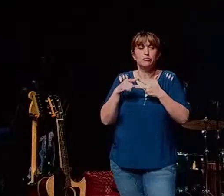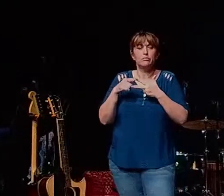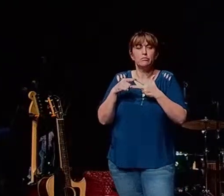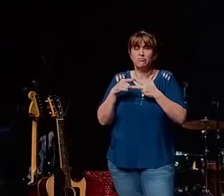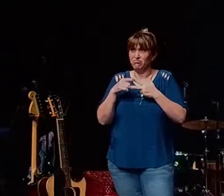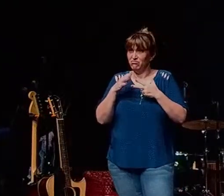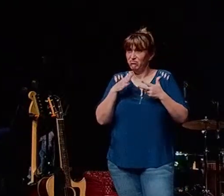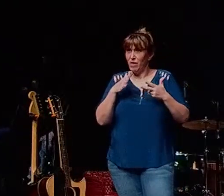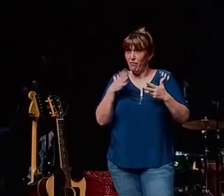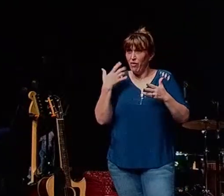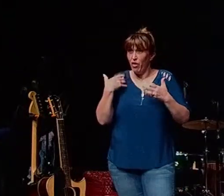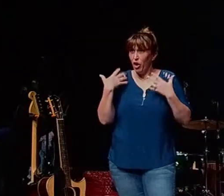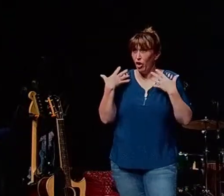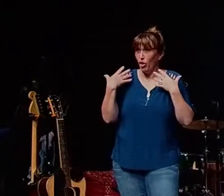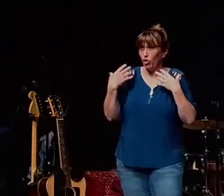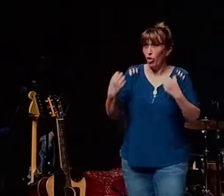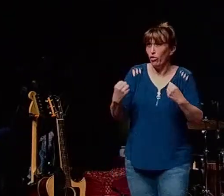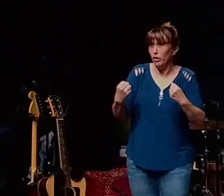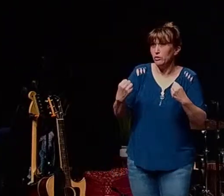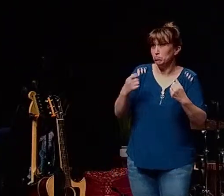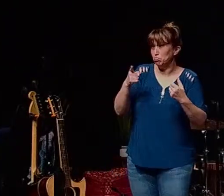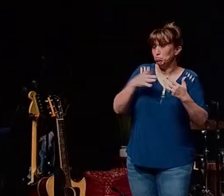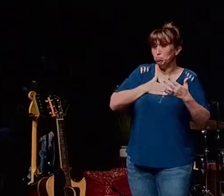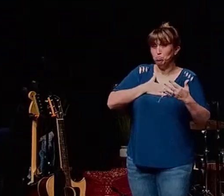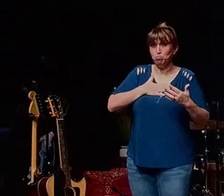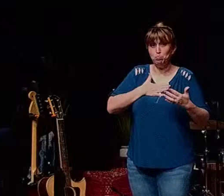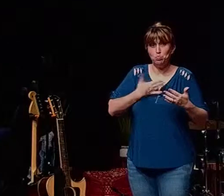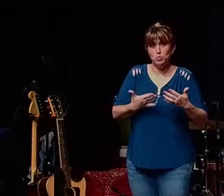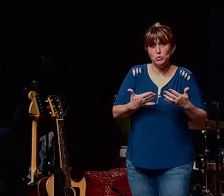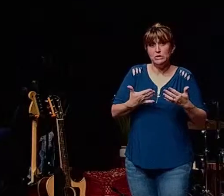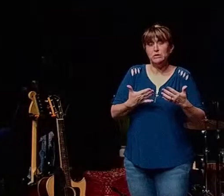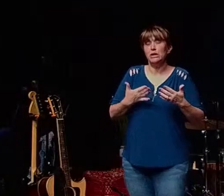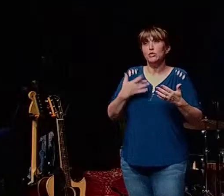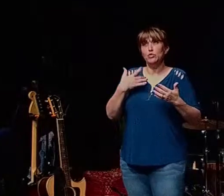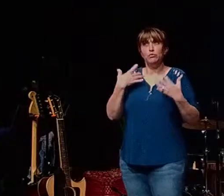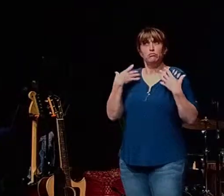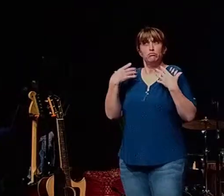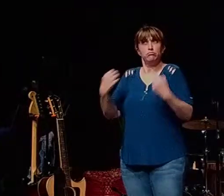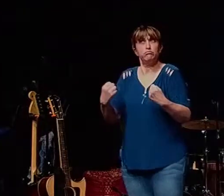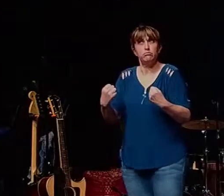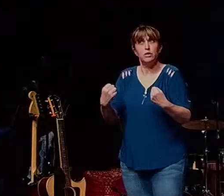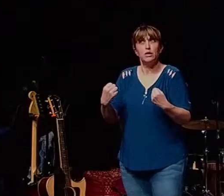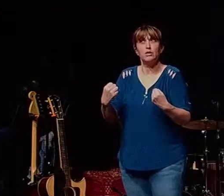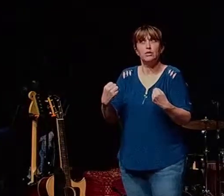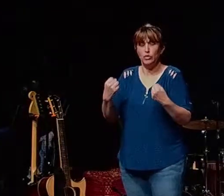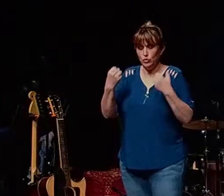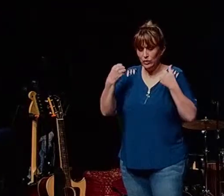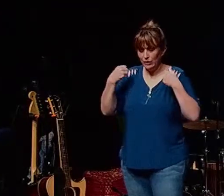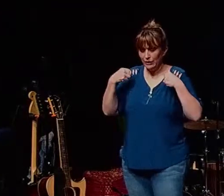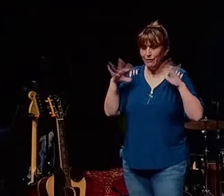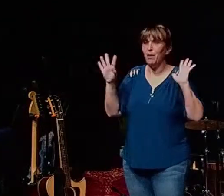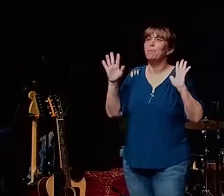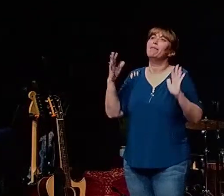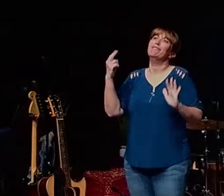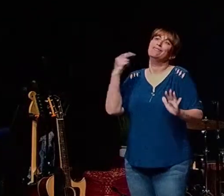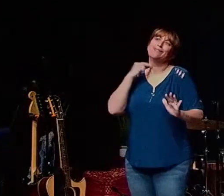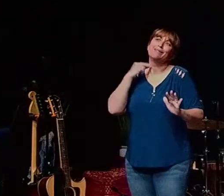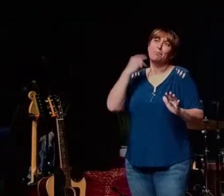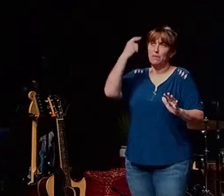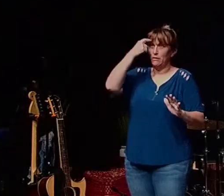will you have the courage are you willing to have the courage to give up a victim mentality